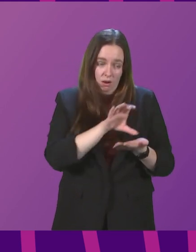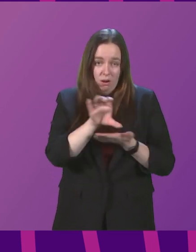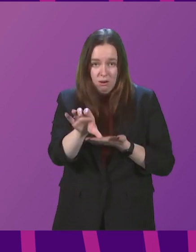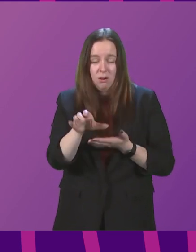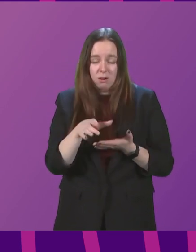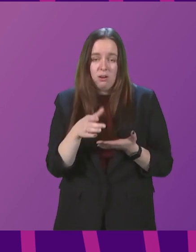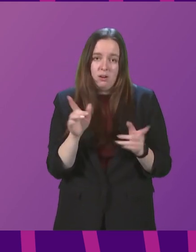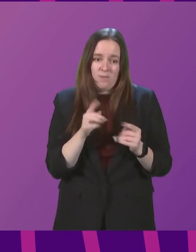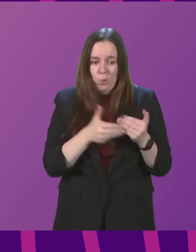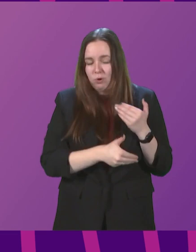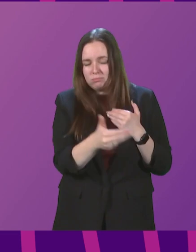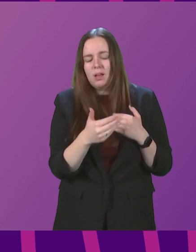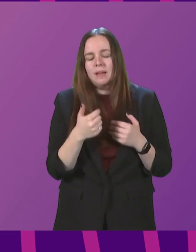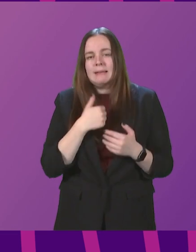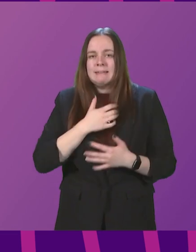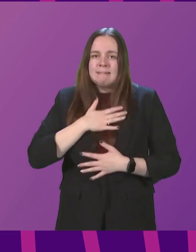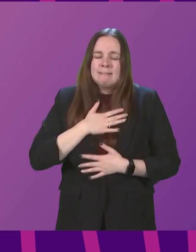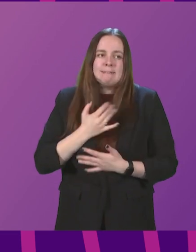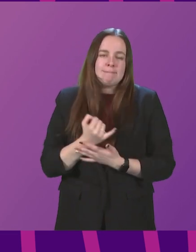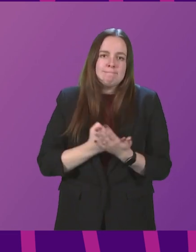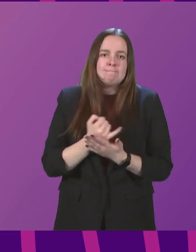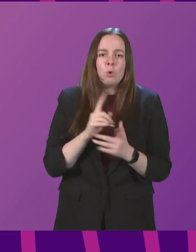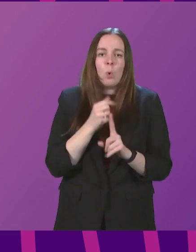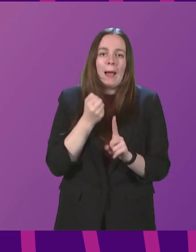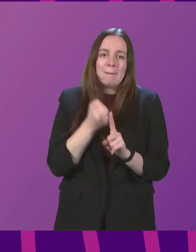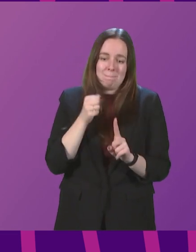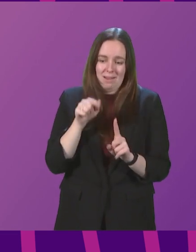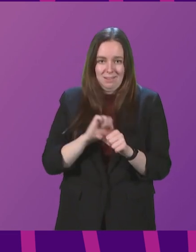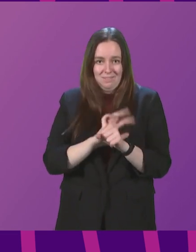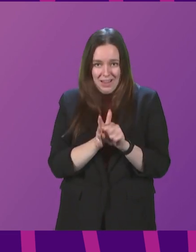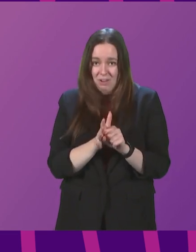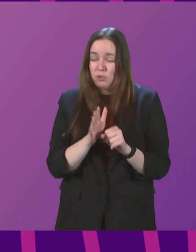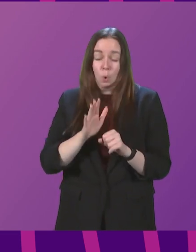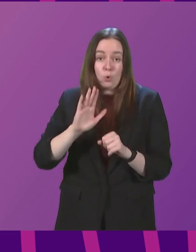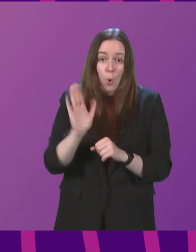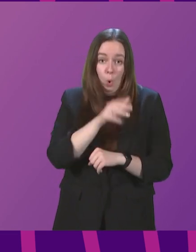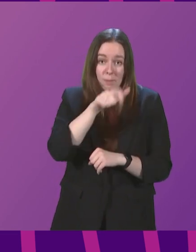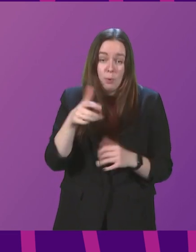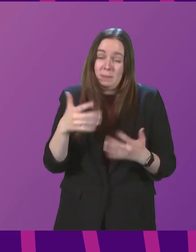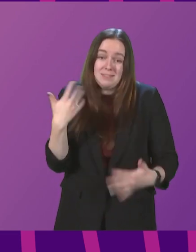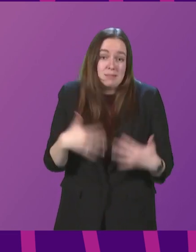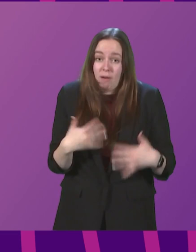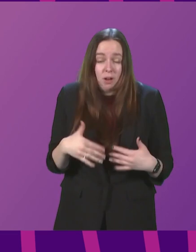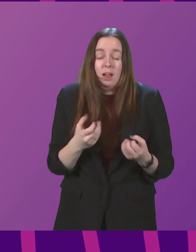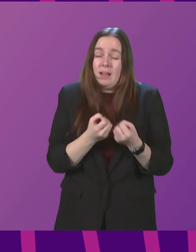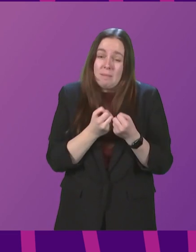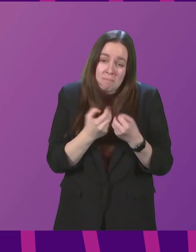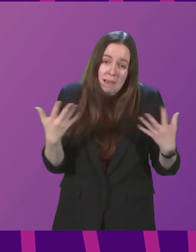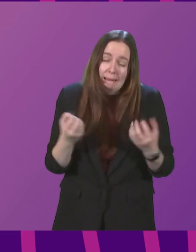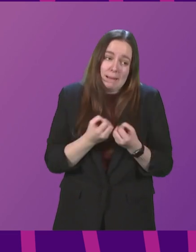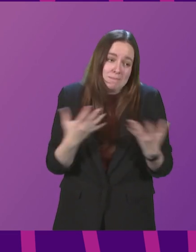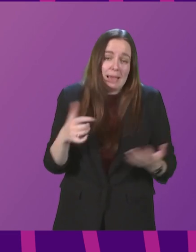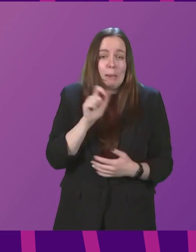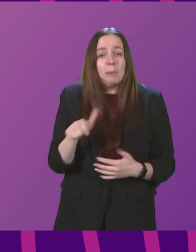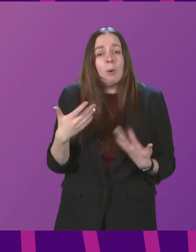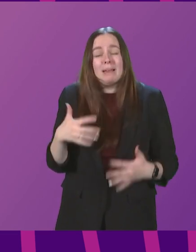circumstances we face. I deeply regret the impact of this virus on everybody who has suffered because of it. Many, many people have